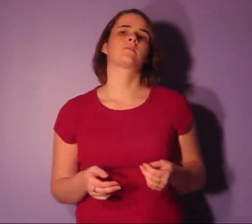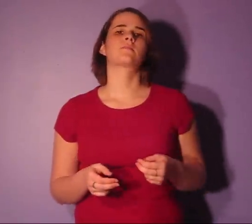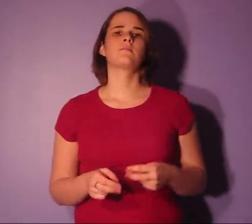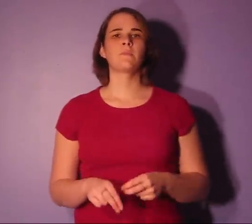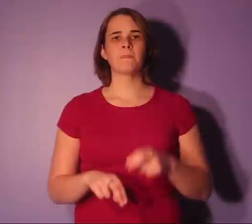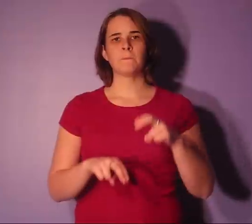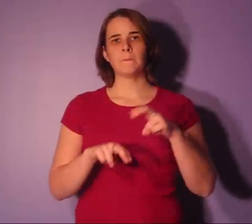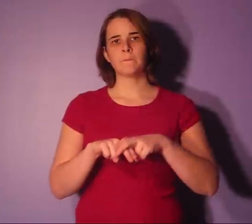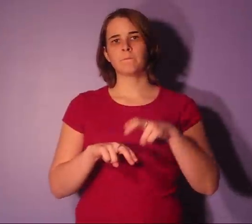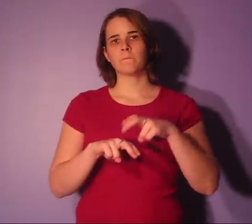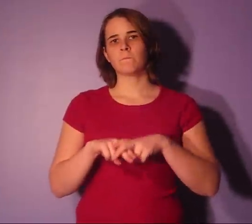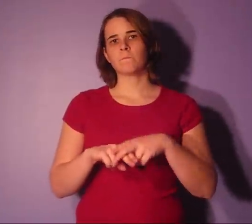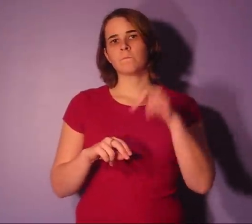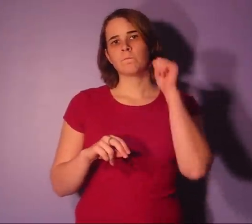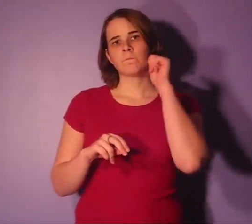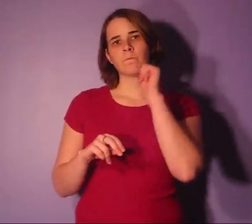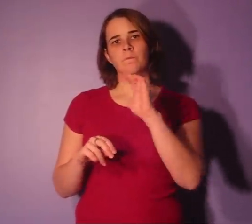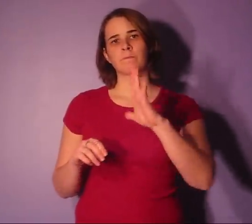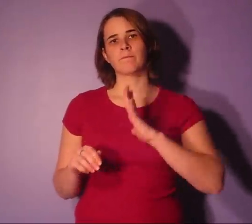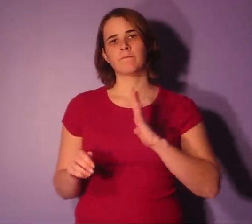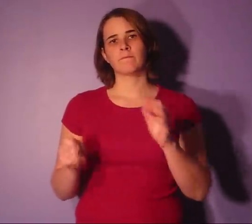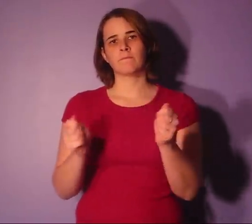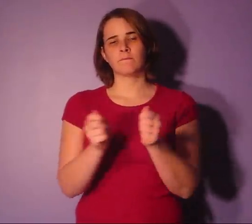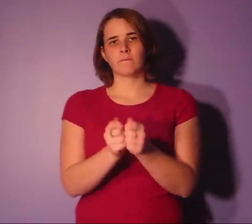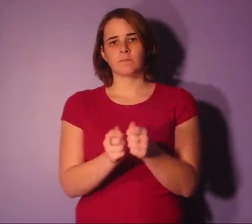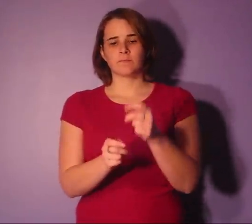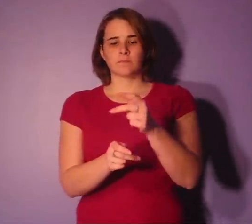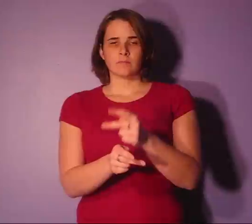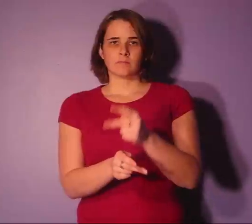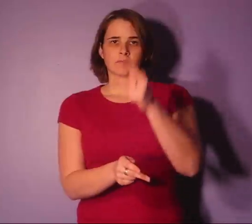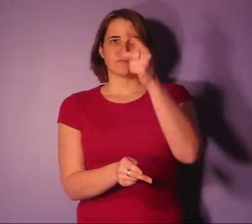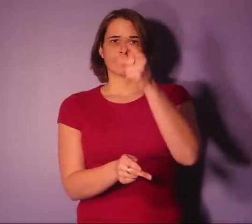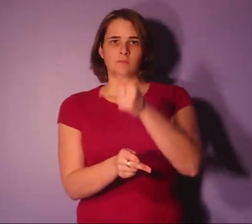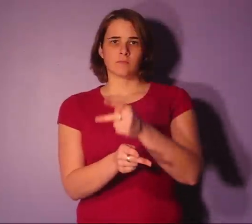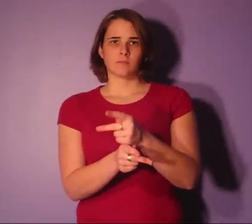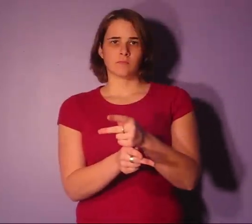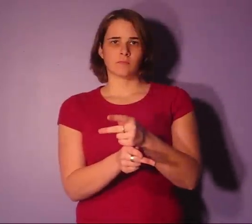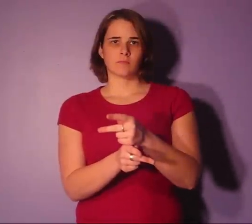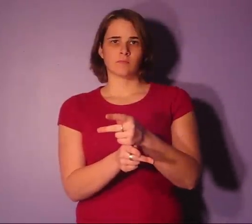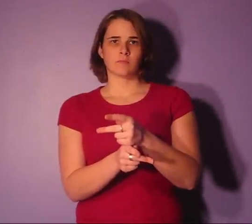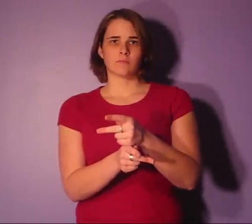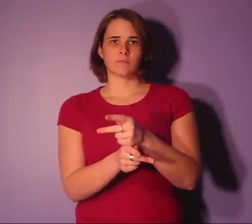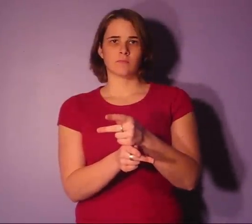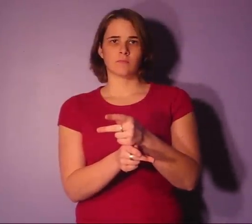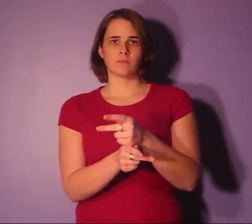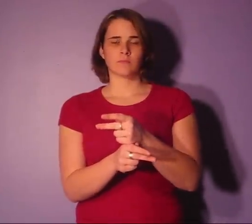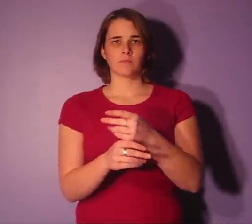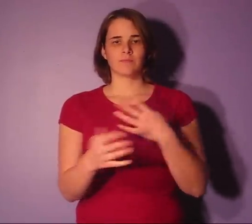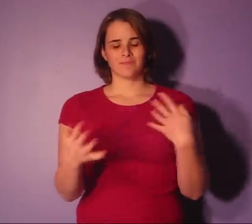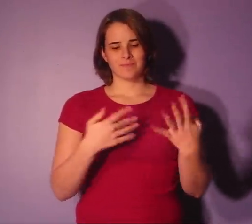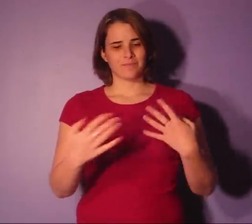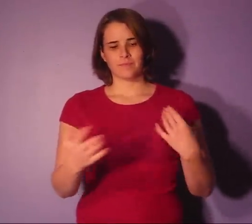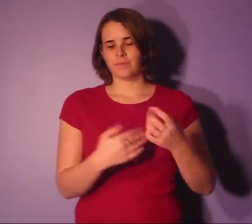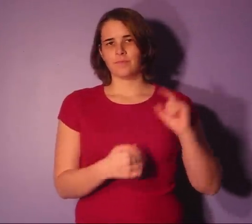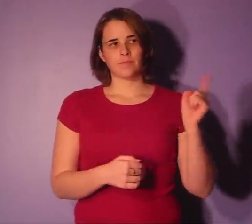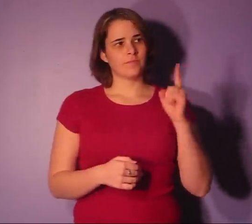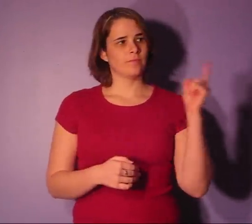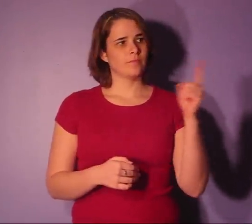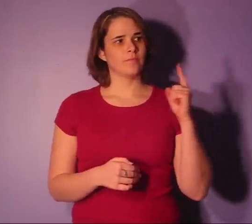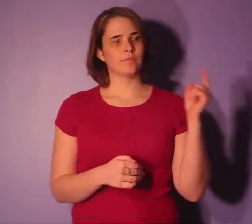In this seated woman with a parasol May be the only